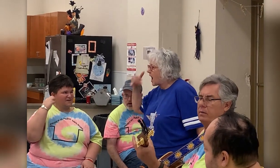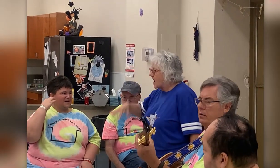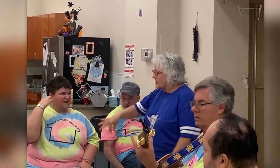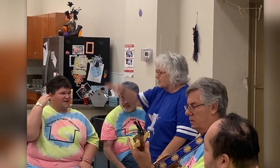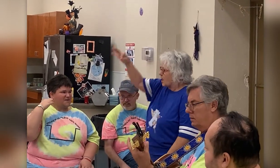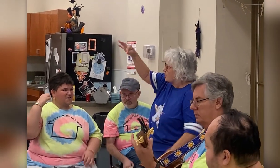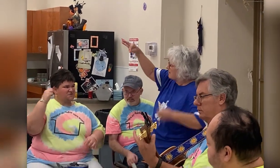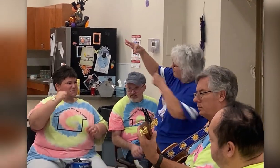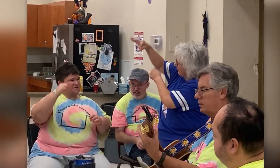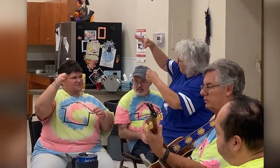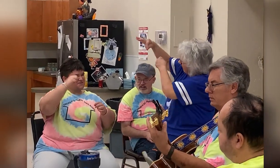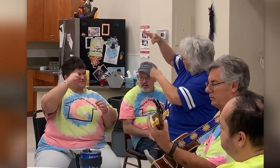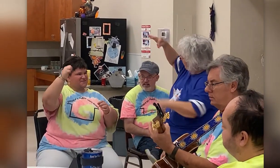Goal's Busters!